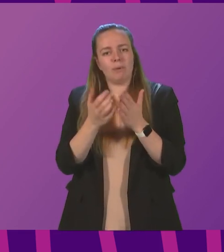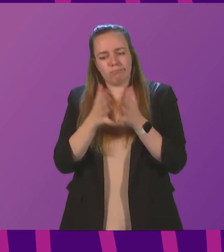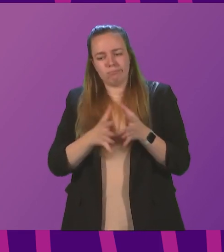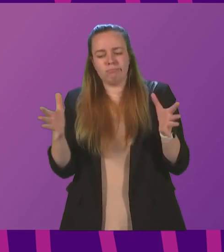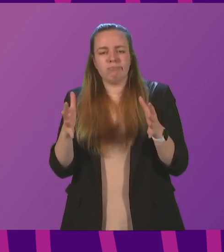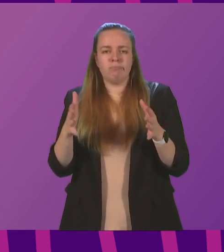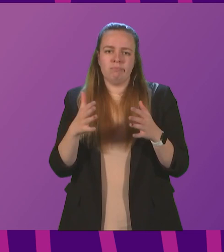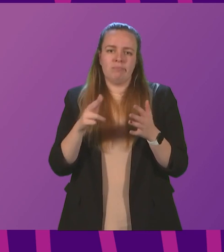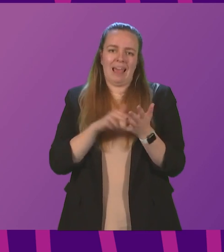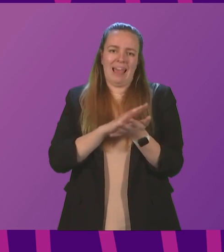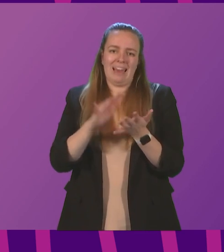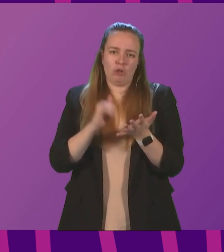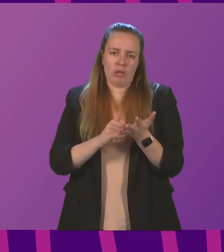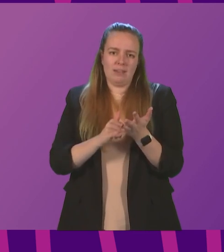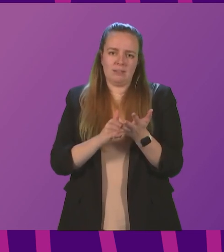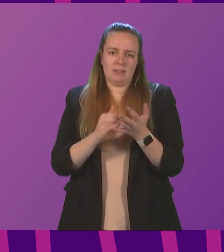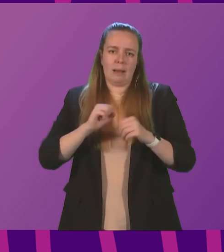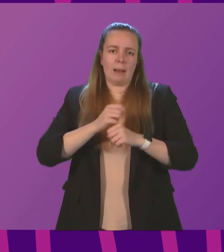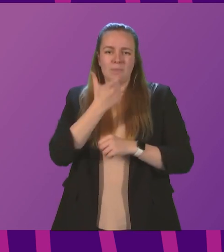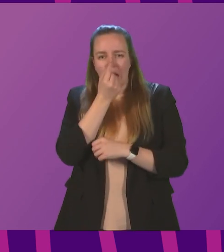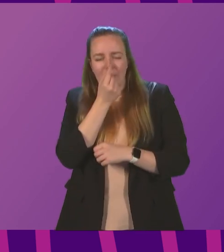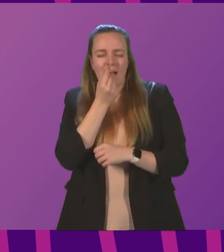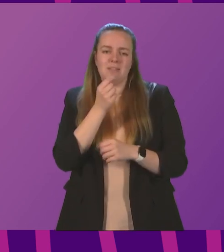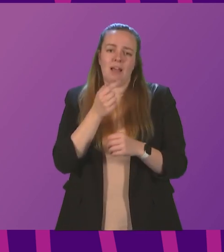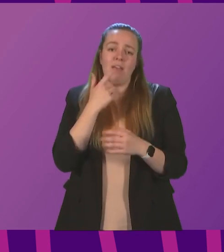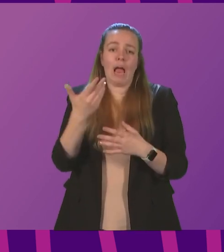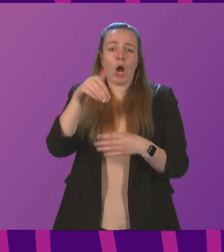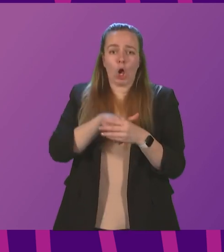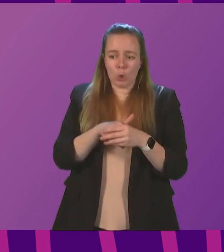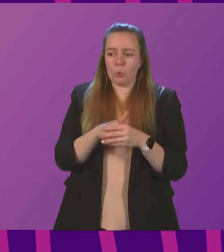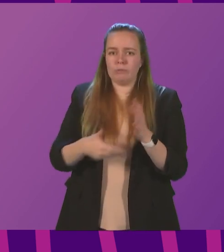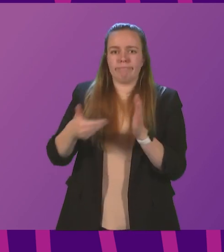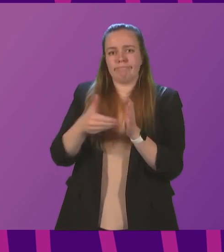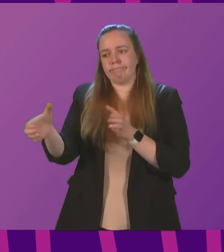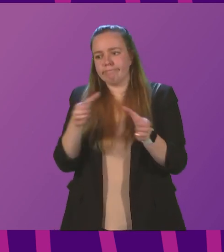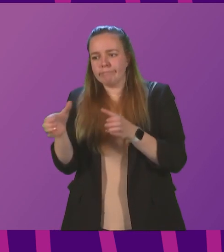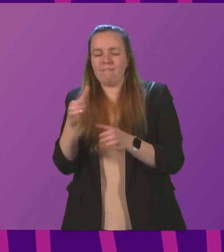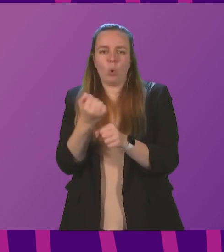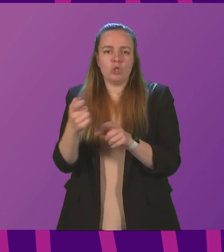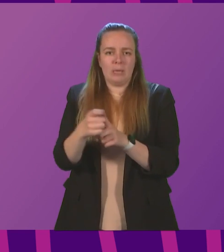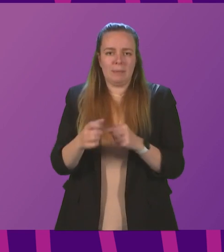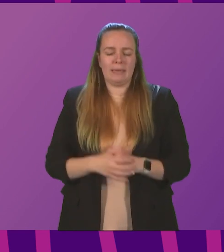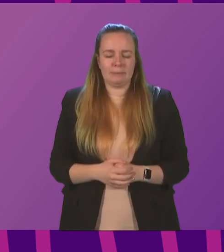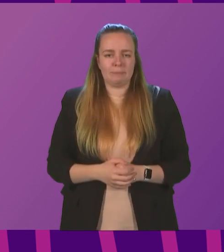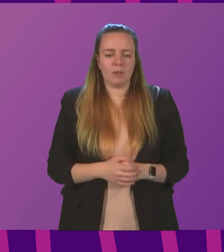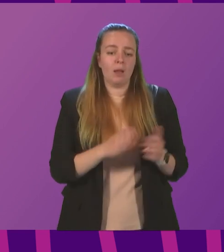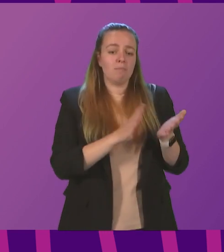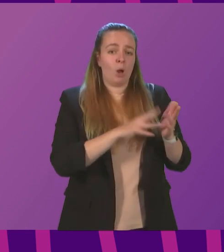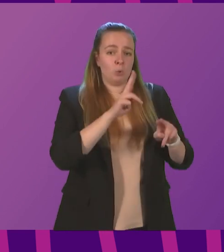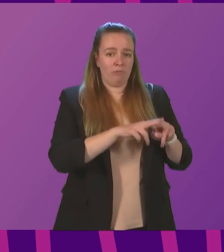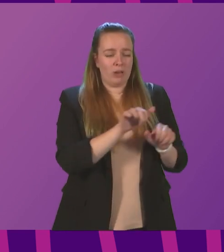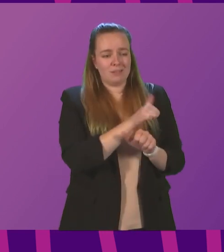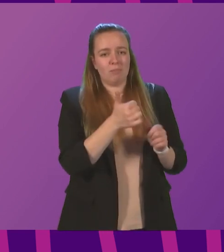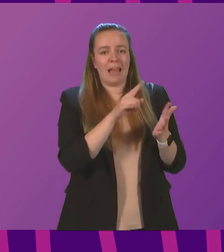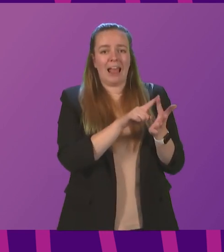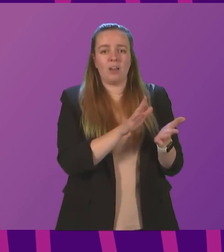care capacity over the winter, that, of course, includes funding for accelerated recruitment to aid general practice. Myrdo Fraser, to be followed by